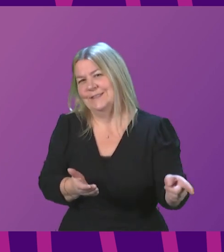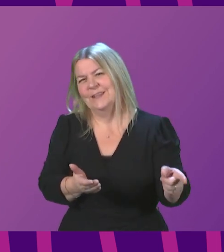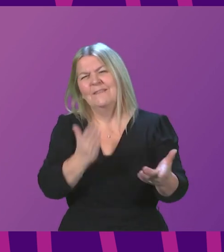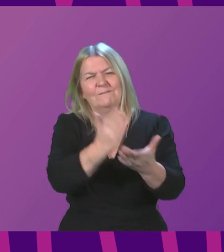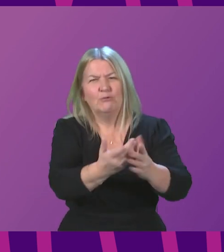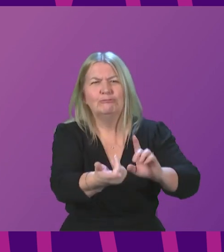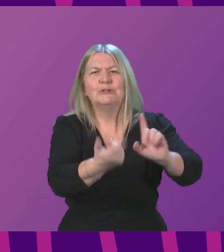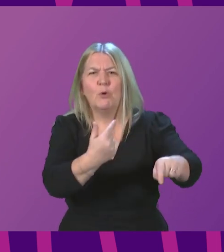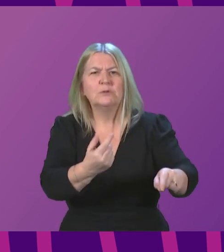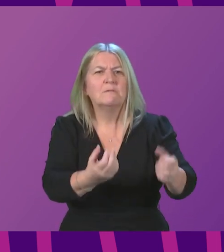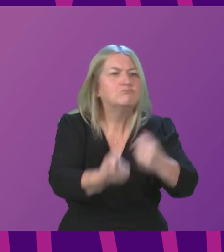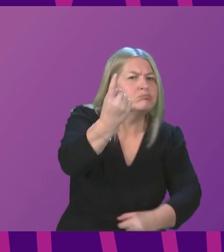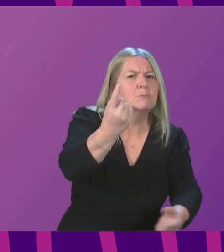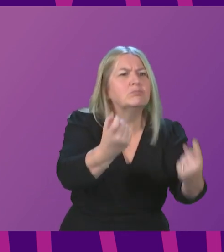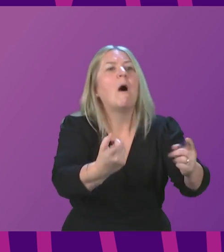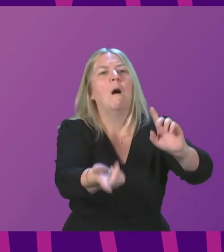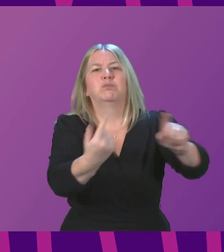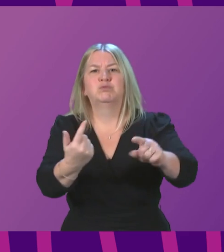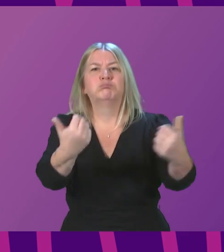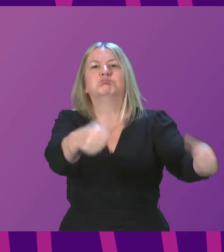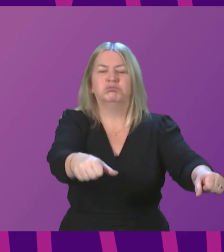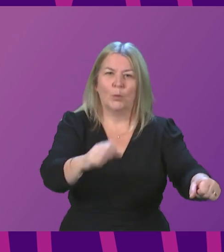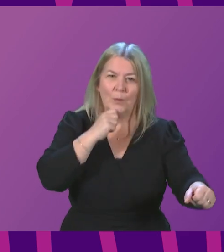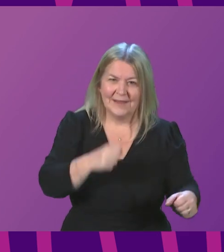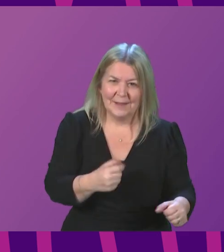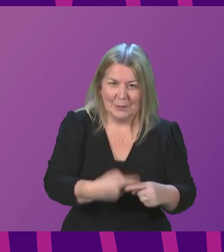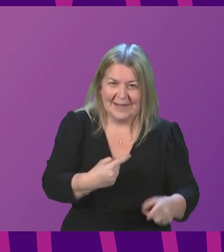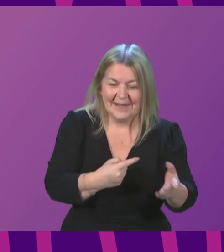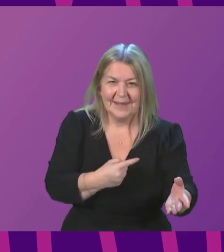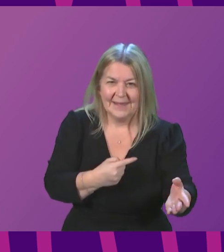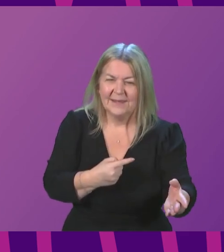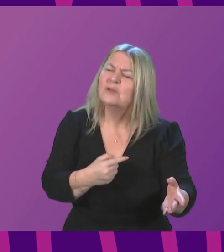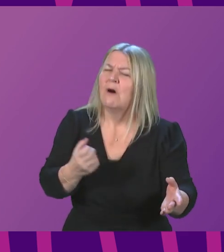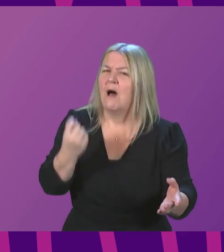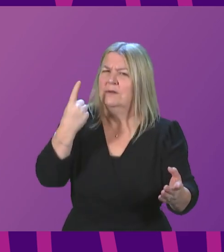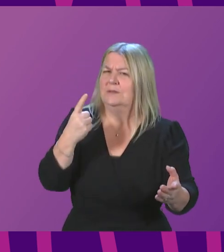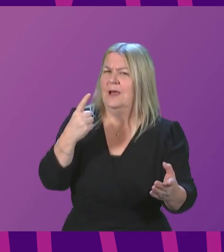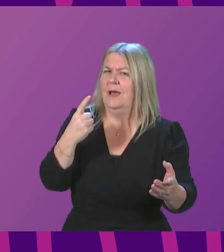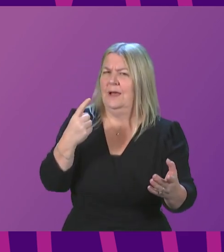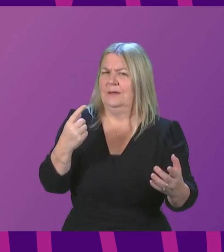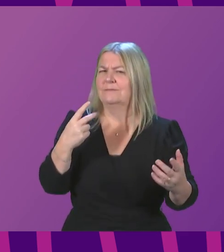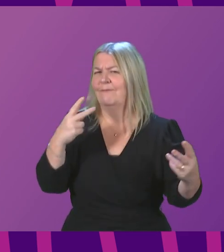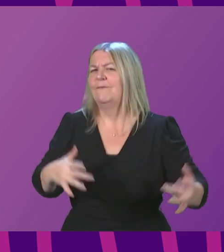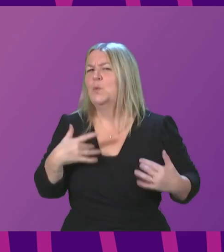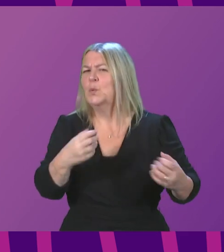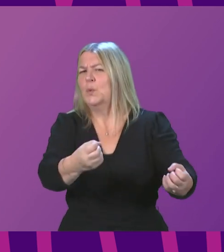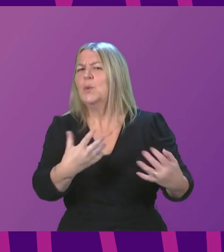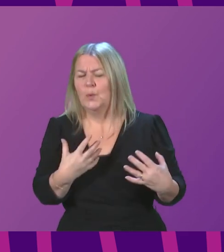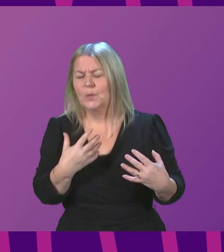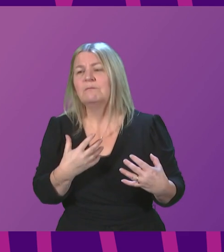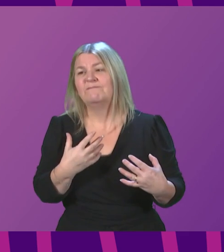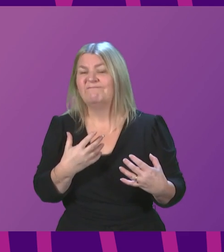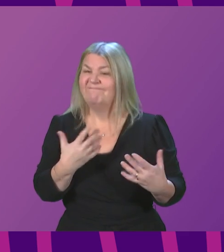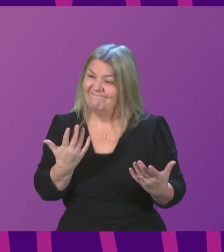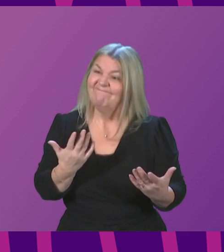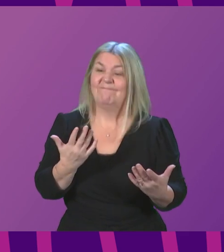responsive to those they are trying to help so I absolutely recognise the points that are being raised and I think it is incumbent on all decision makers